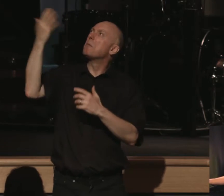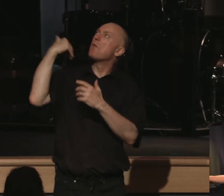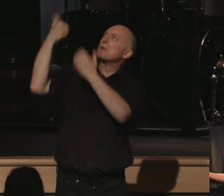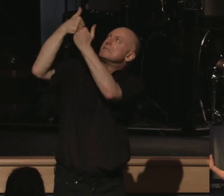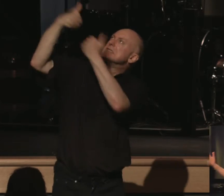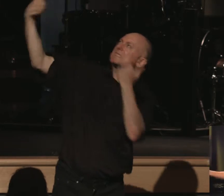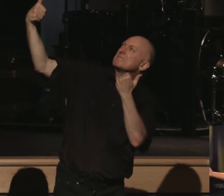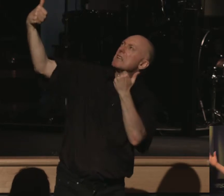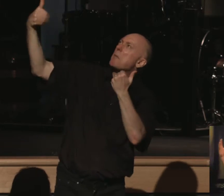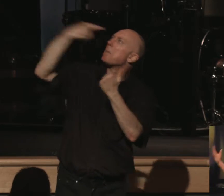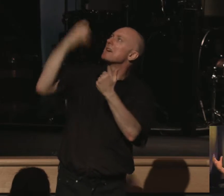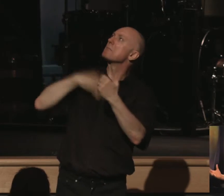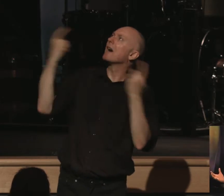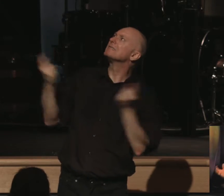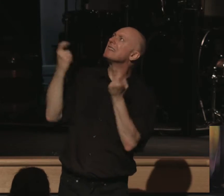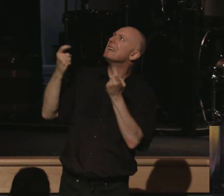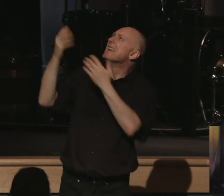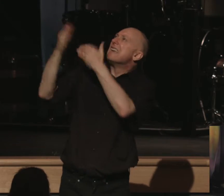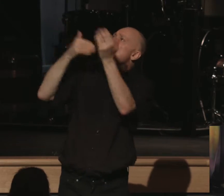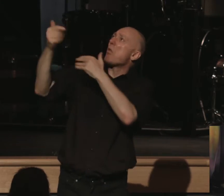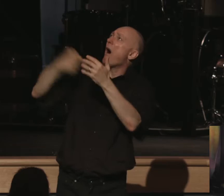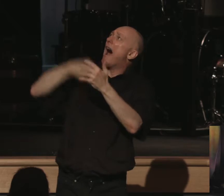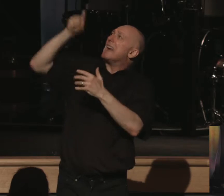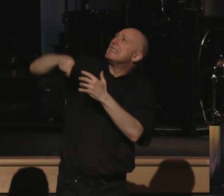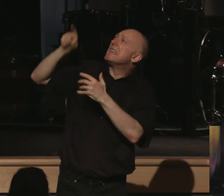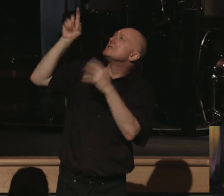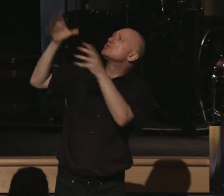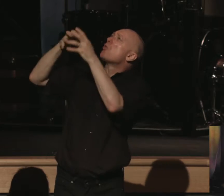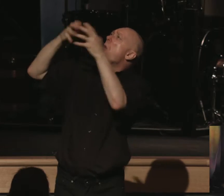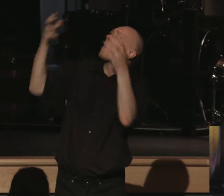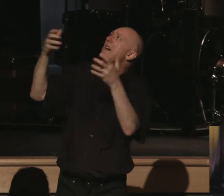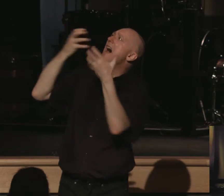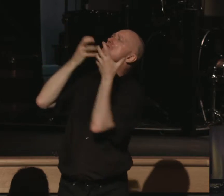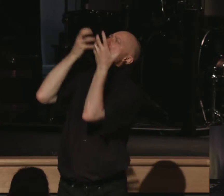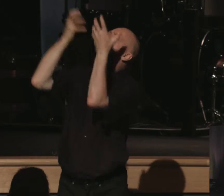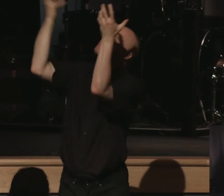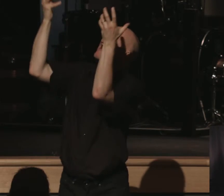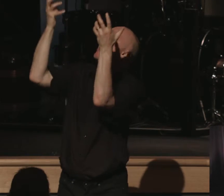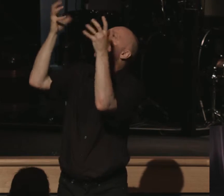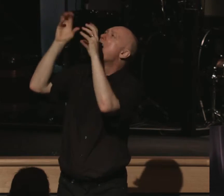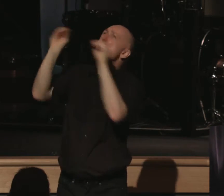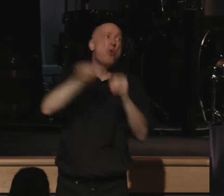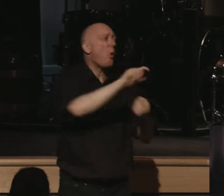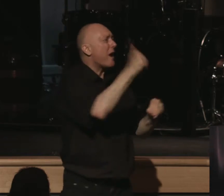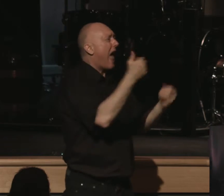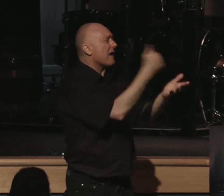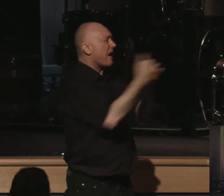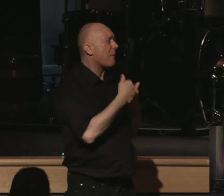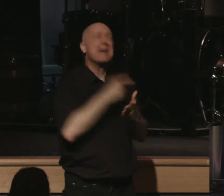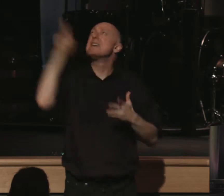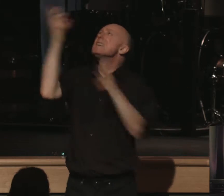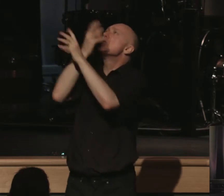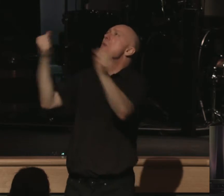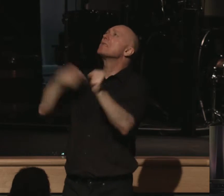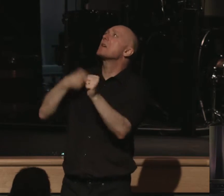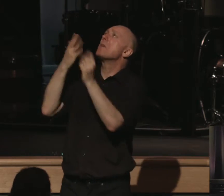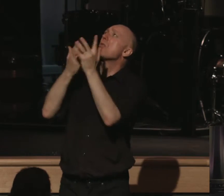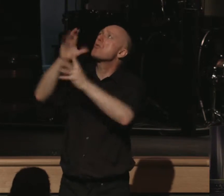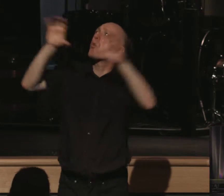from God, alienated because of my sin, even though I needed him so badly, I cried out, no one else could help. The Lord has rescued me through the work of